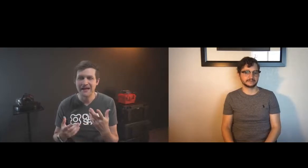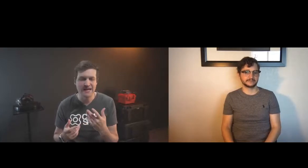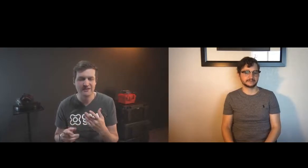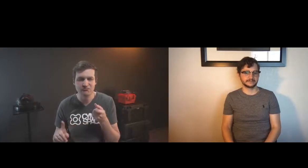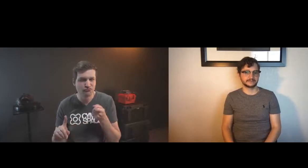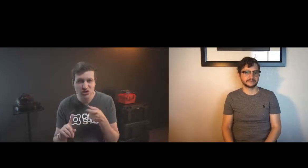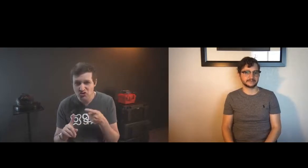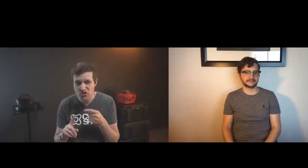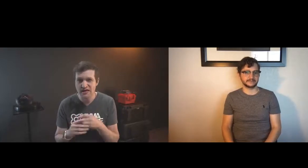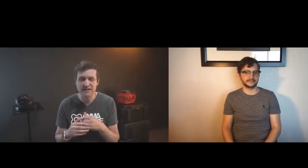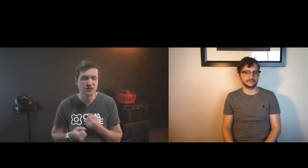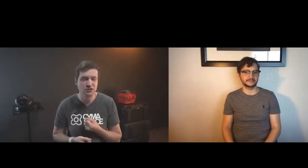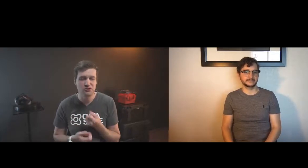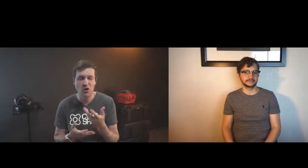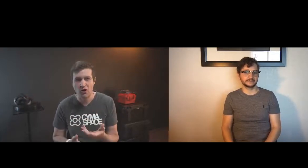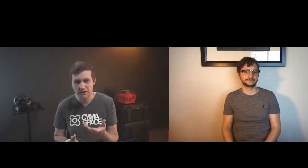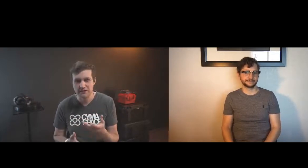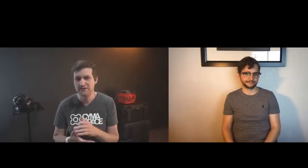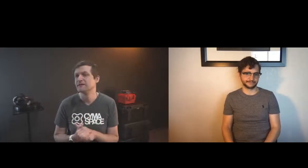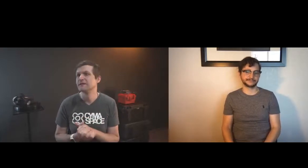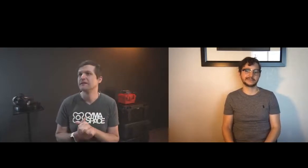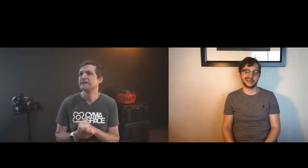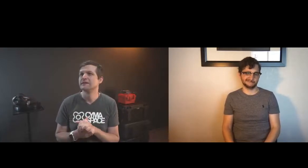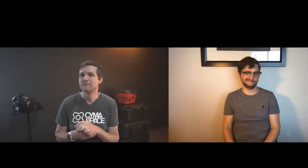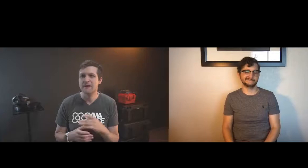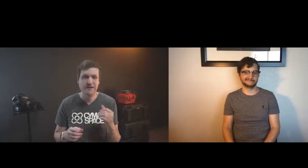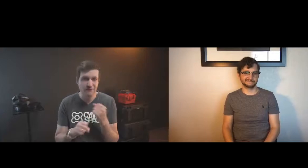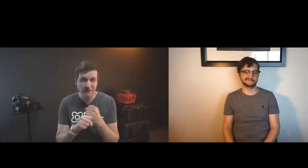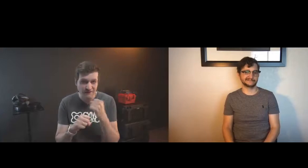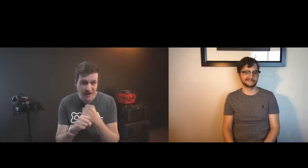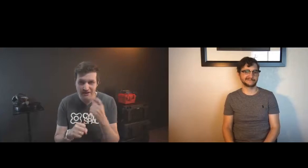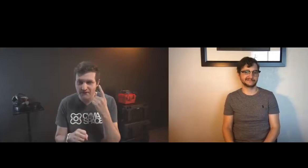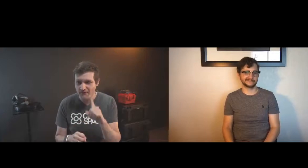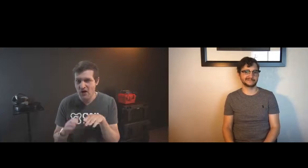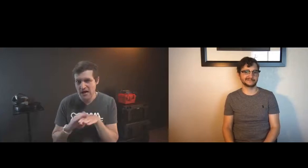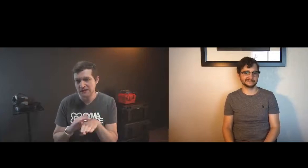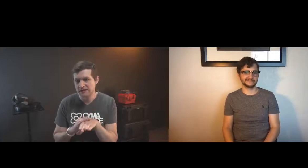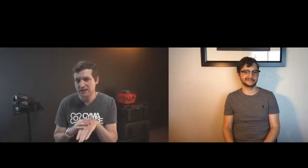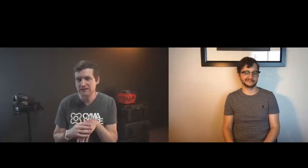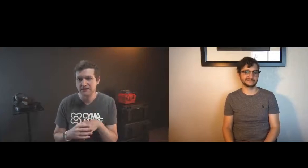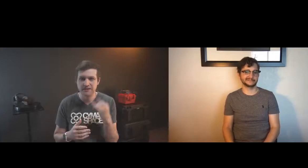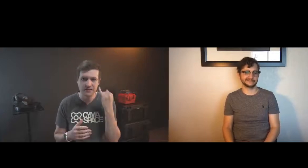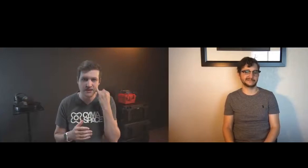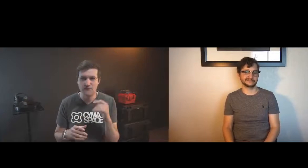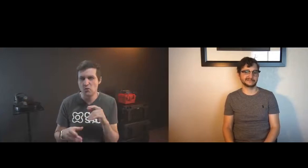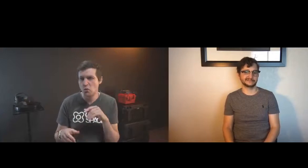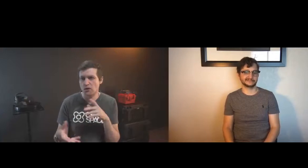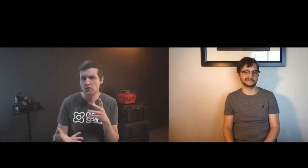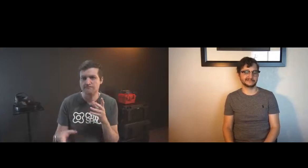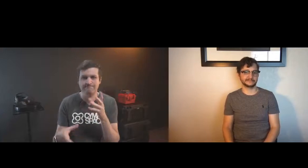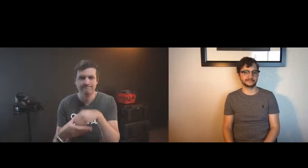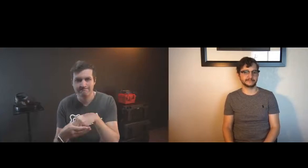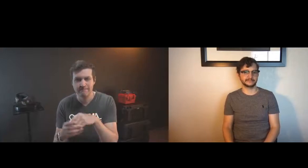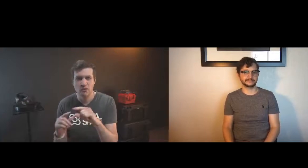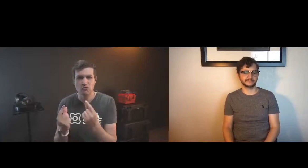little daunting sometimes as deaf people and you're going to spaces and where they're hearing people and you can't hear and